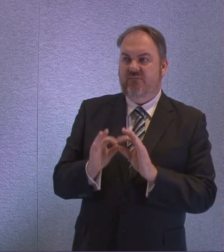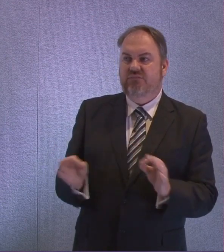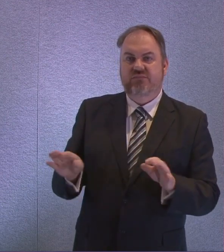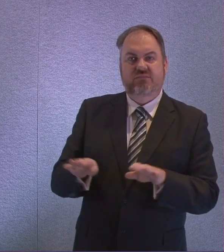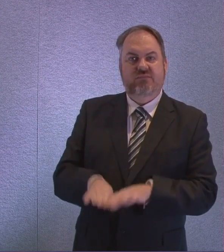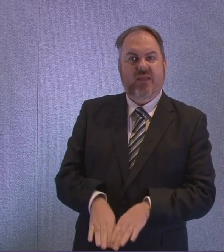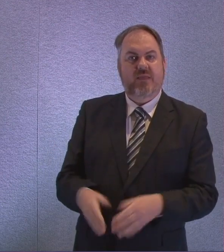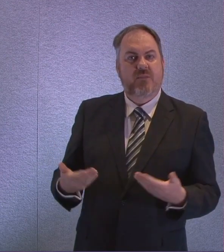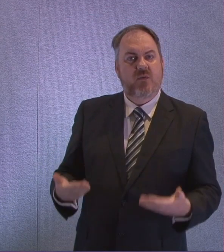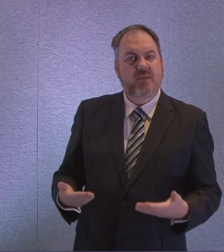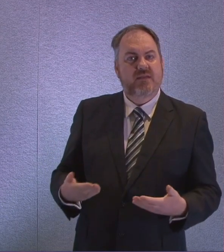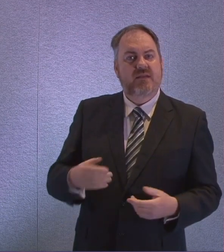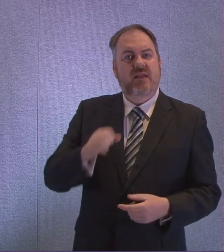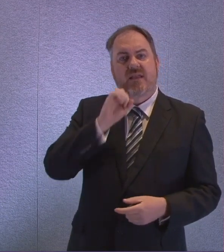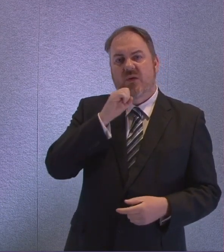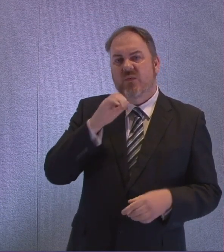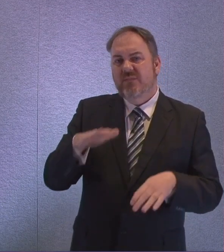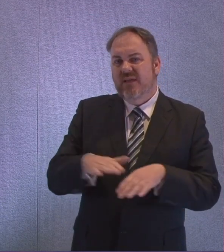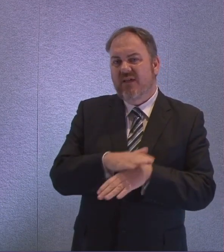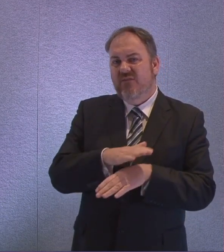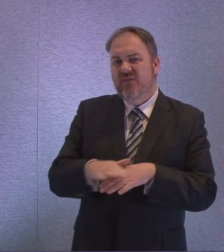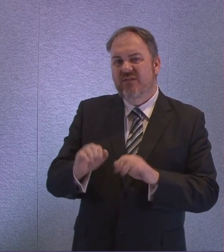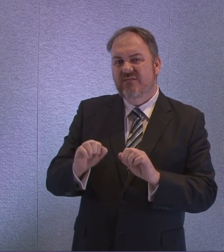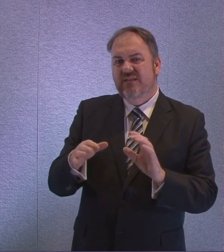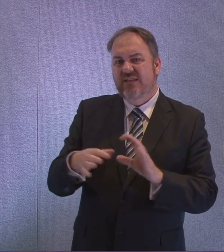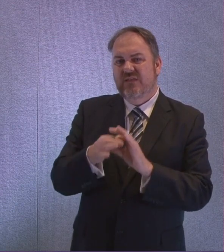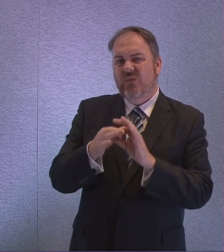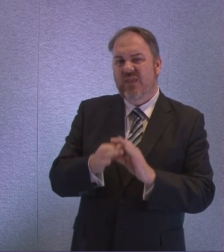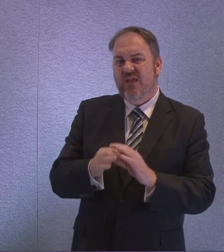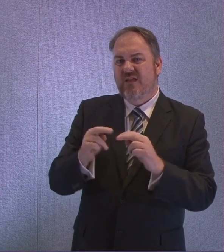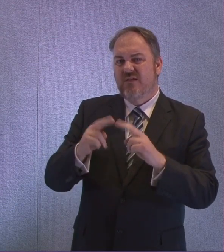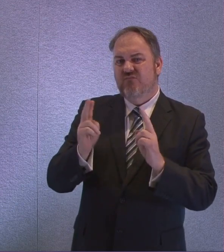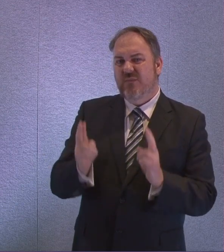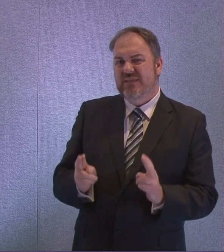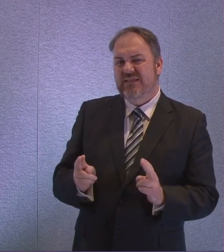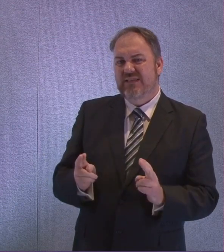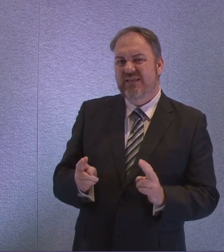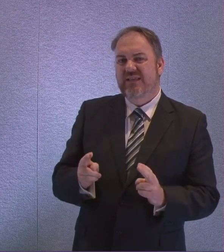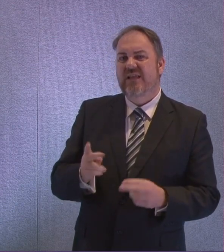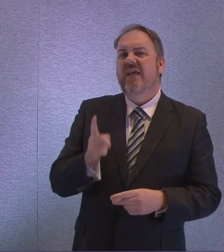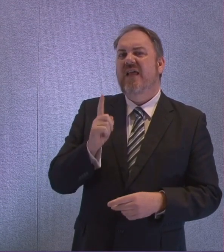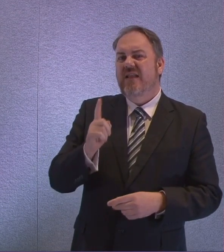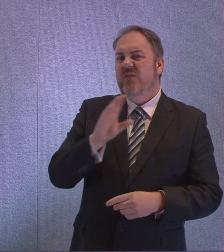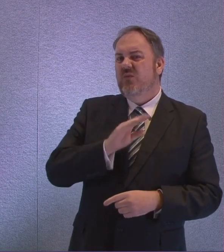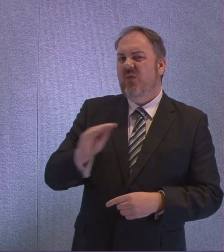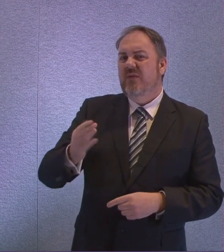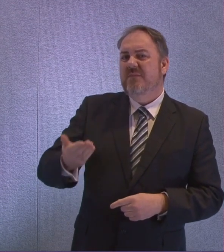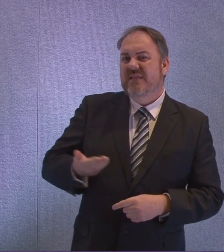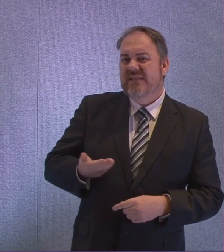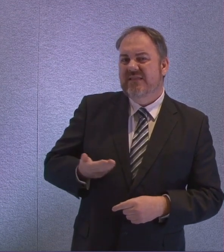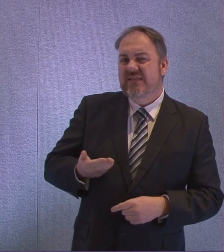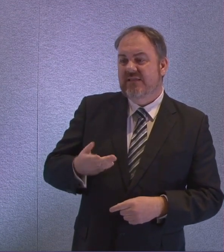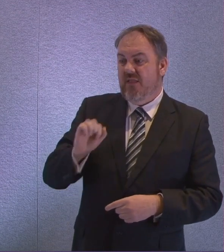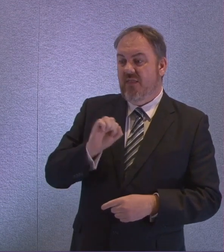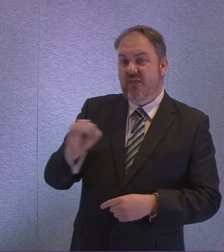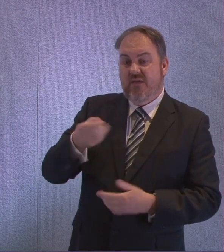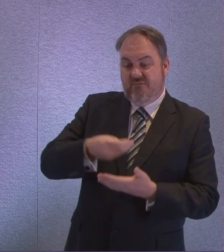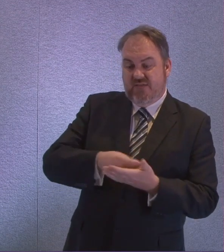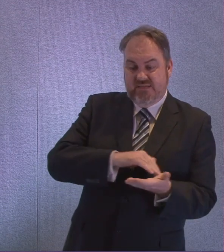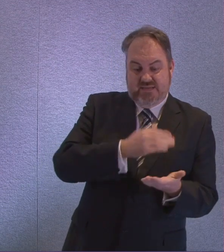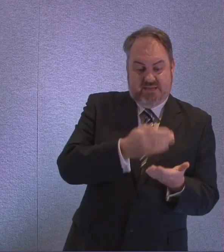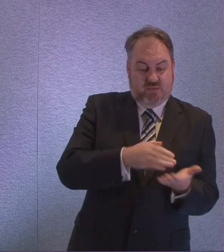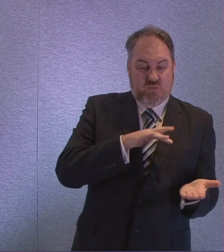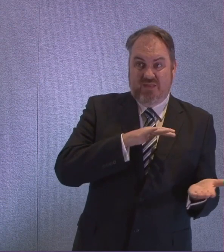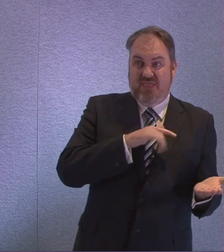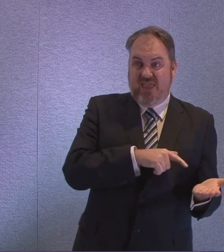that they would be per property. And businesses were assured that every penny of support funding would be passed on. And, you know, they planned on that basis.